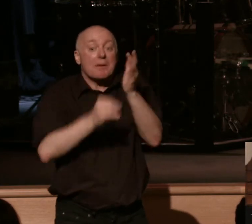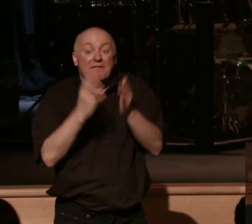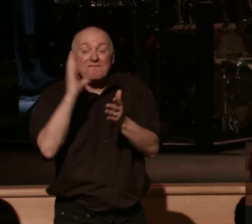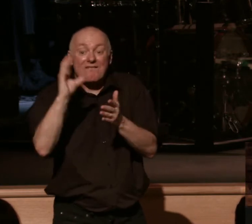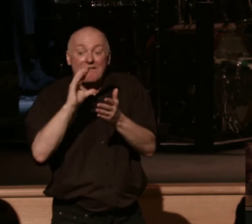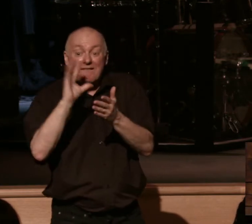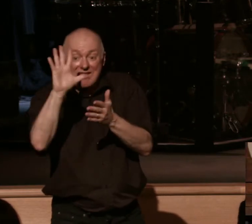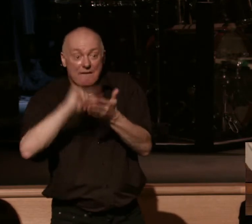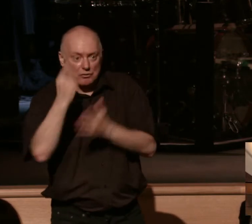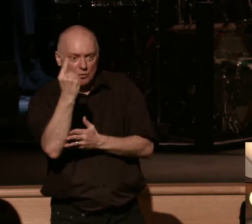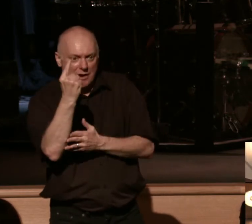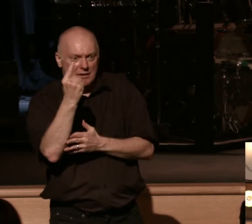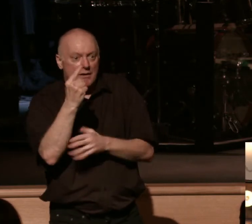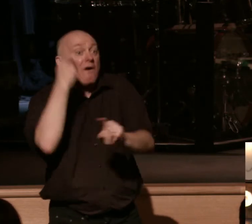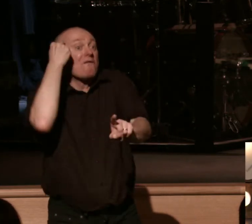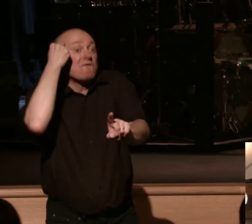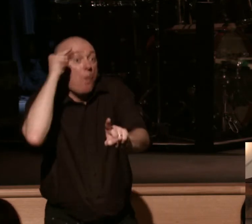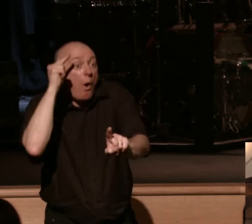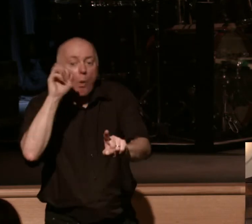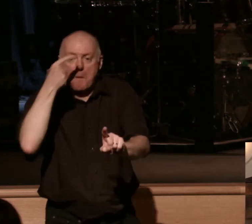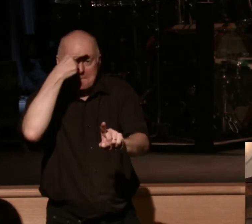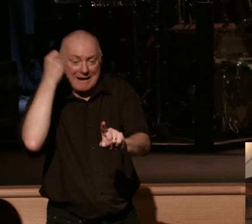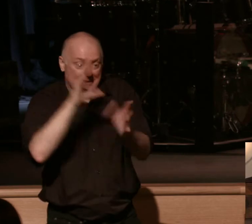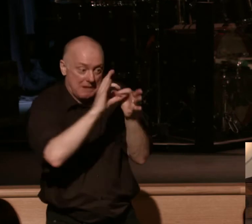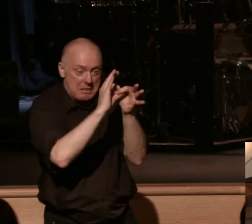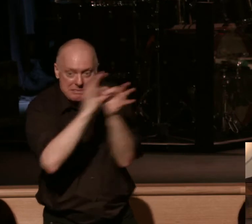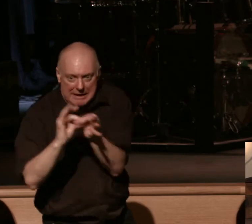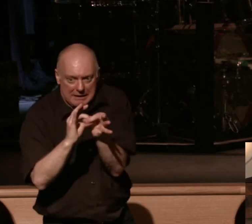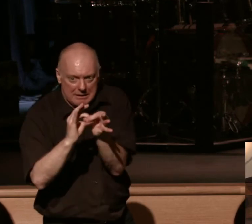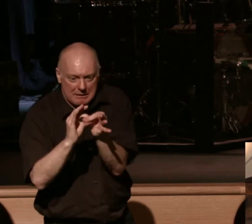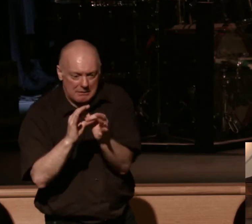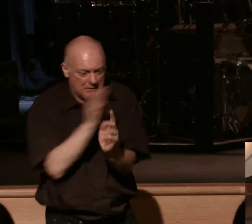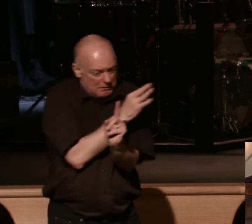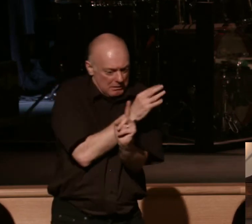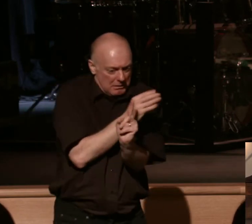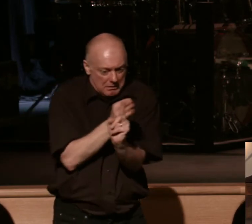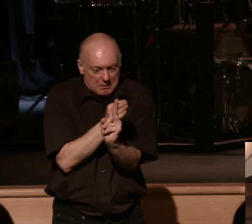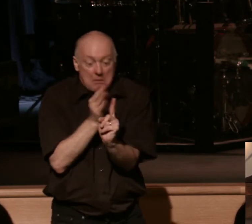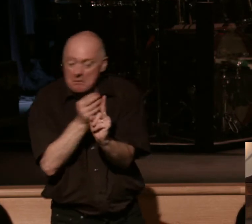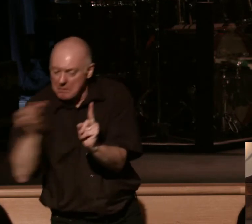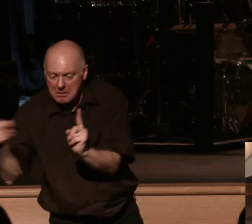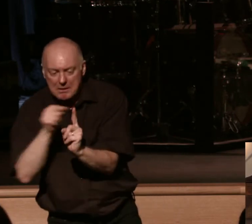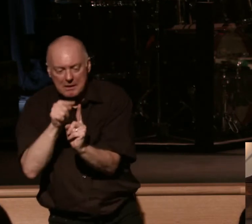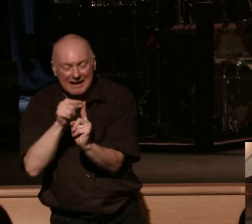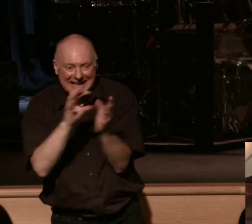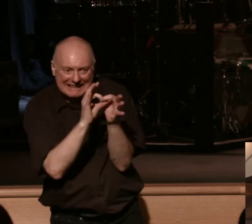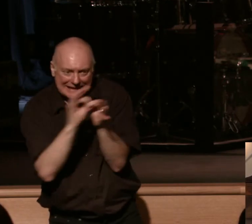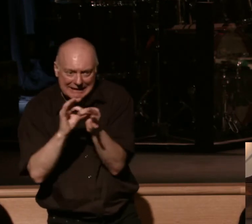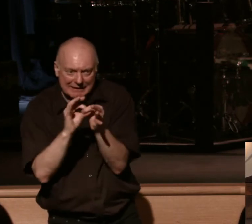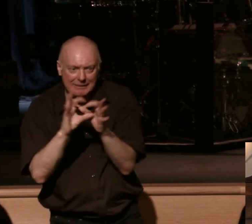let's just go back a couple of verses in chapter 4. Look at verse 16 of chapter 4. Paul says, he wrote this, inspired by the Holy Spirit.